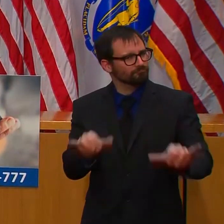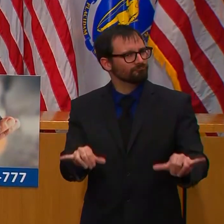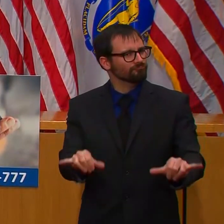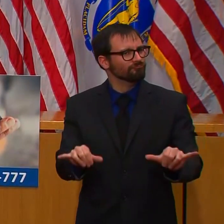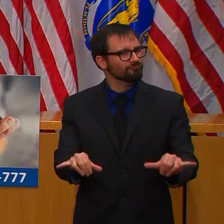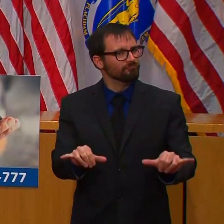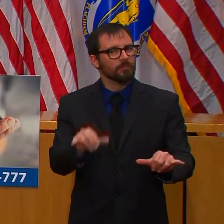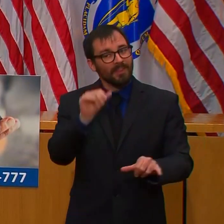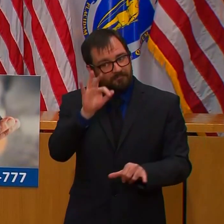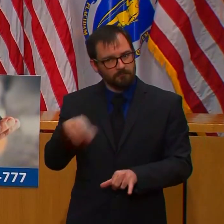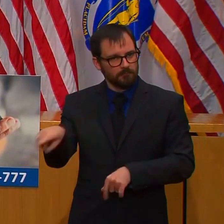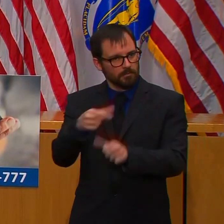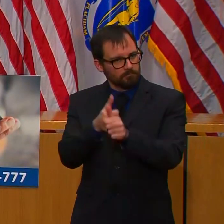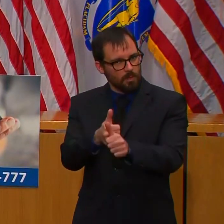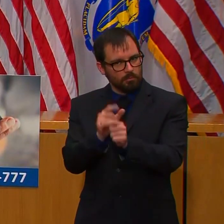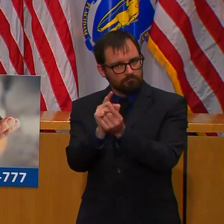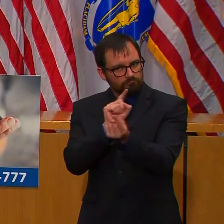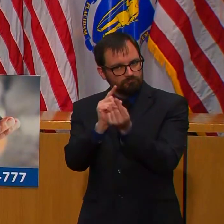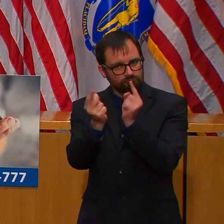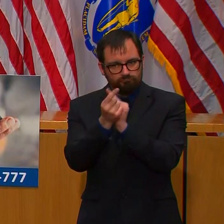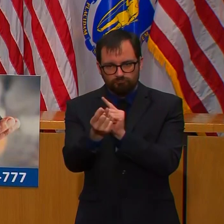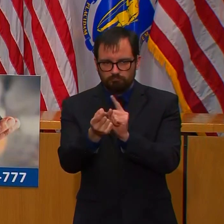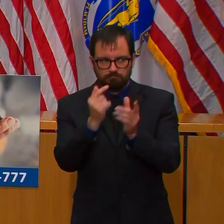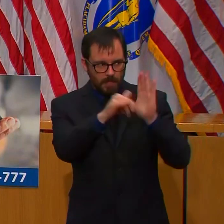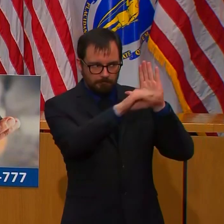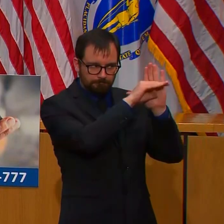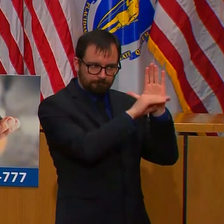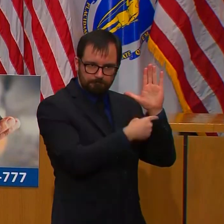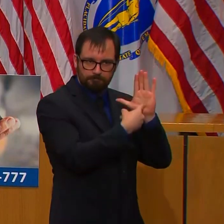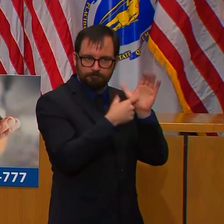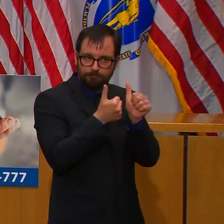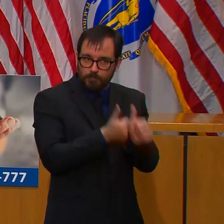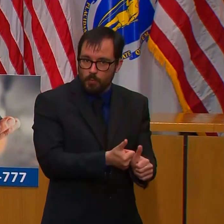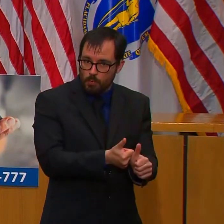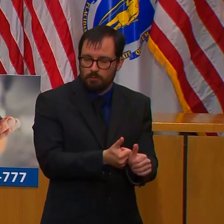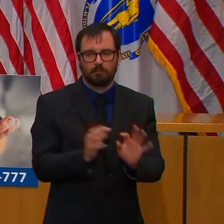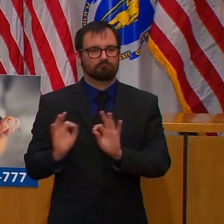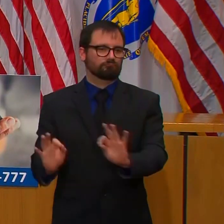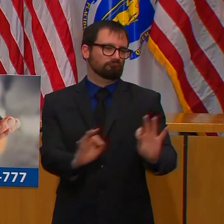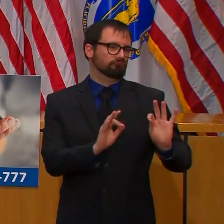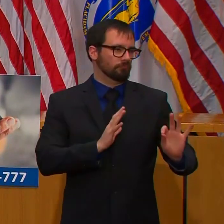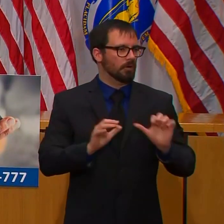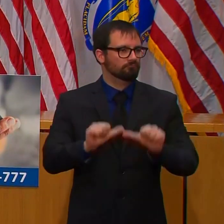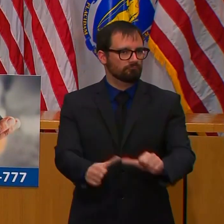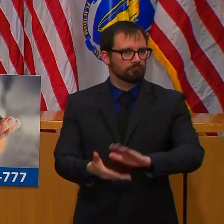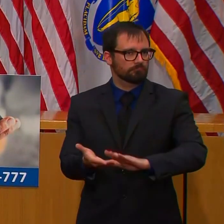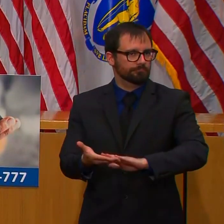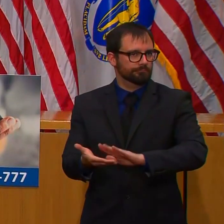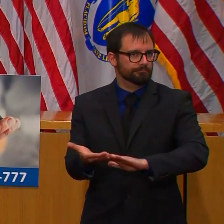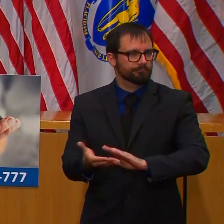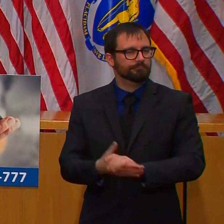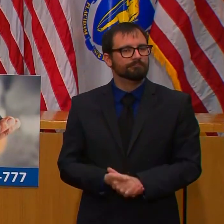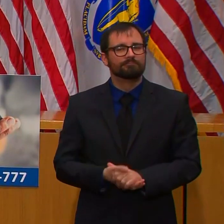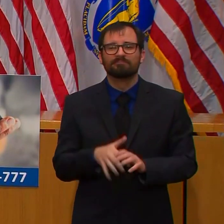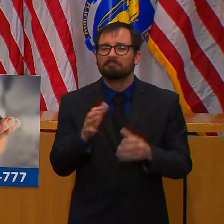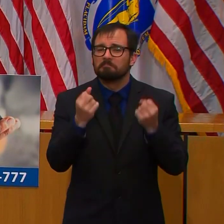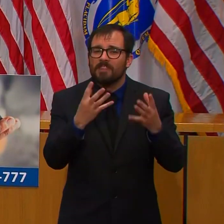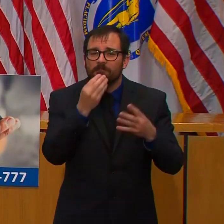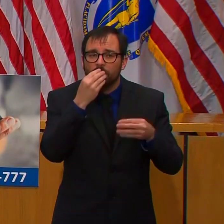place. Now, we're extremely grateful for the many grocery store workers, gas station attendants, farmers,